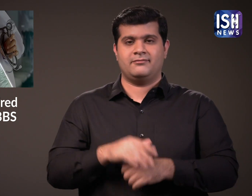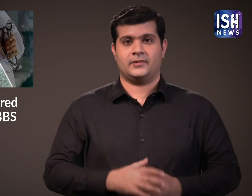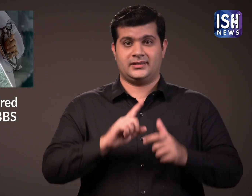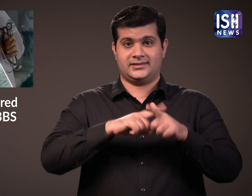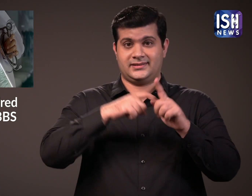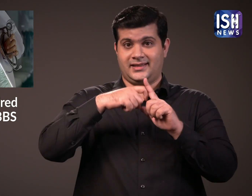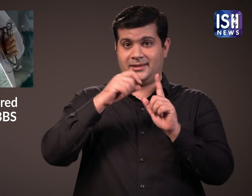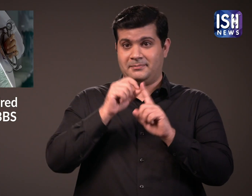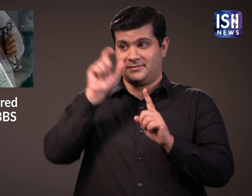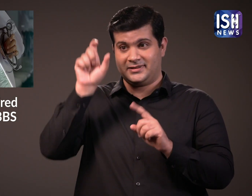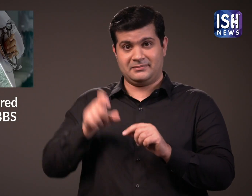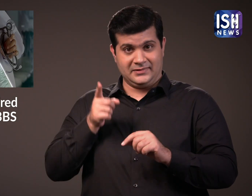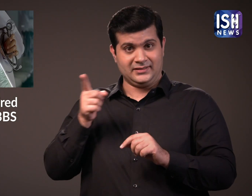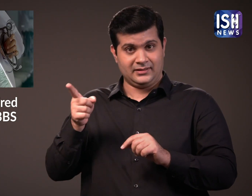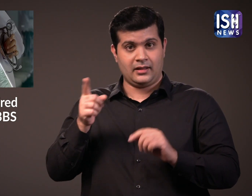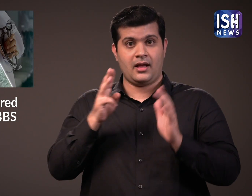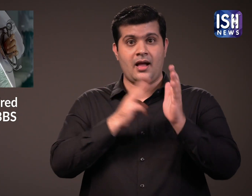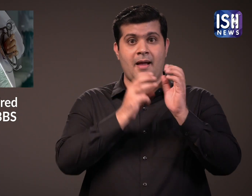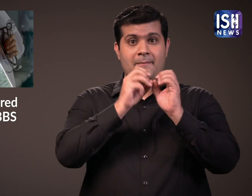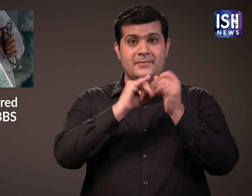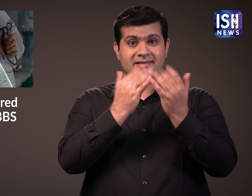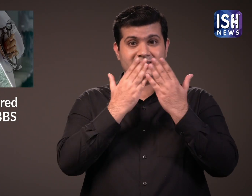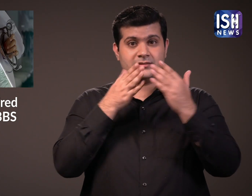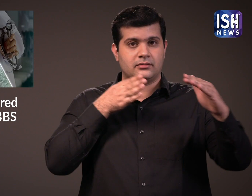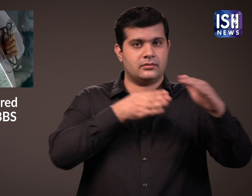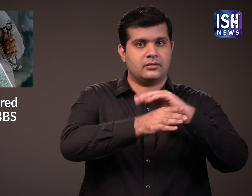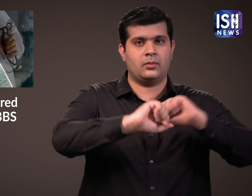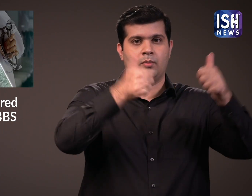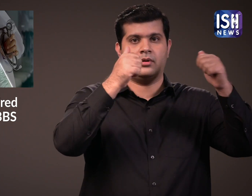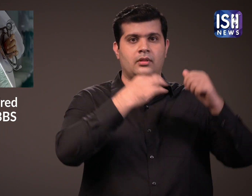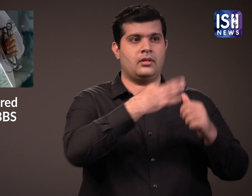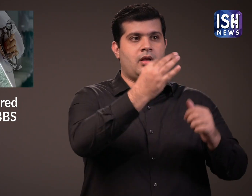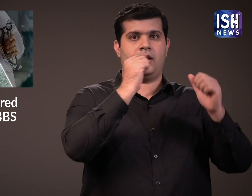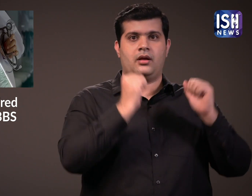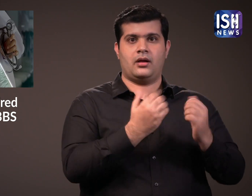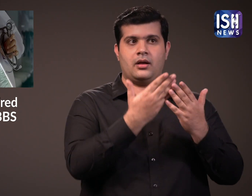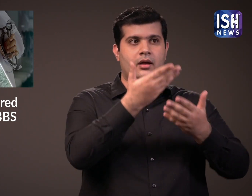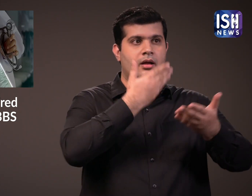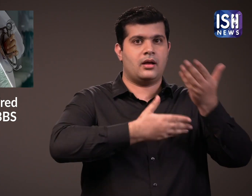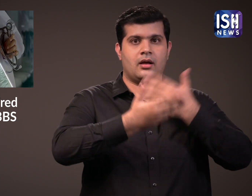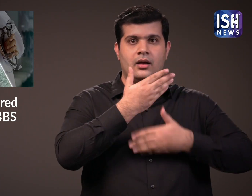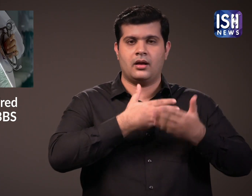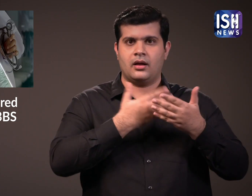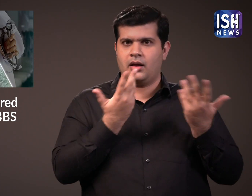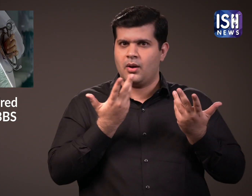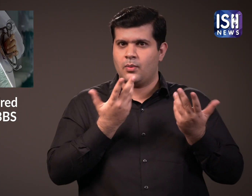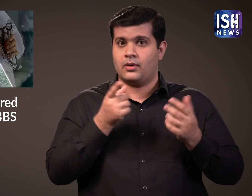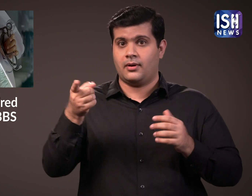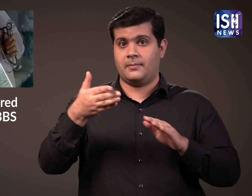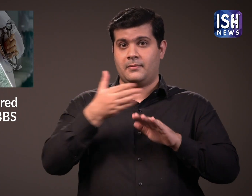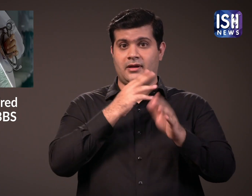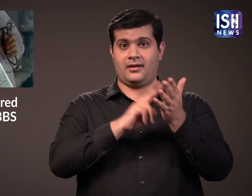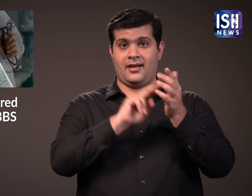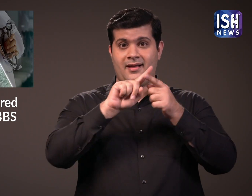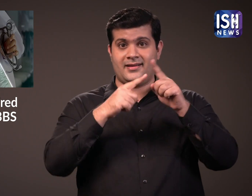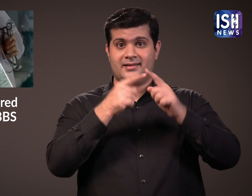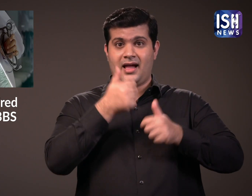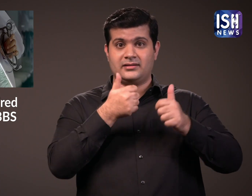Pradhan aced the NEET exam and was able to secure his MBBS admission. The age limit for the NEET